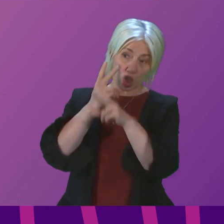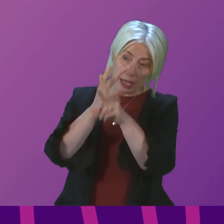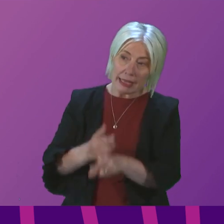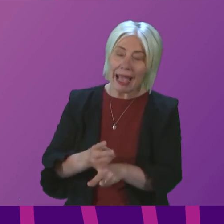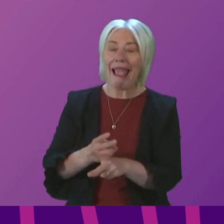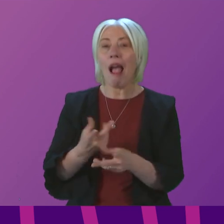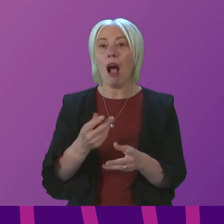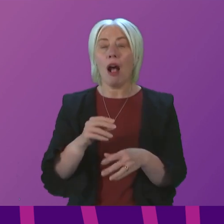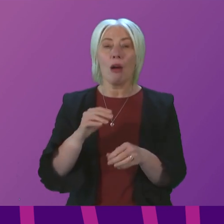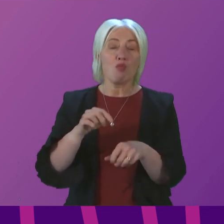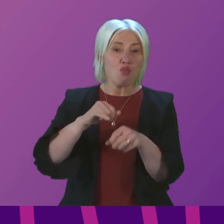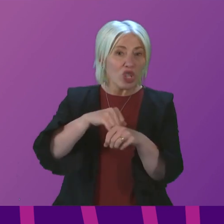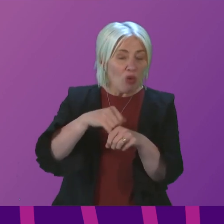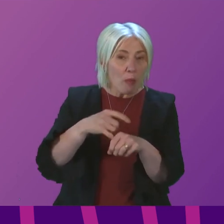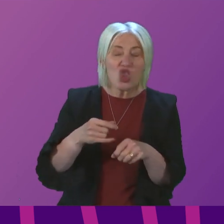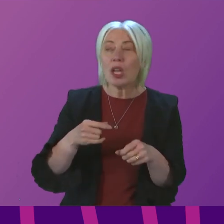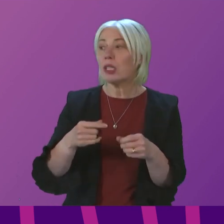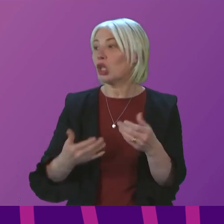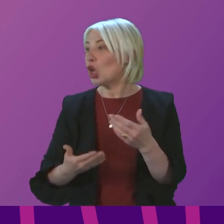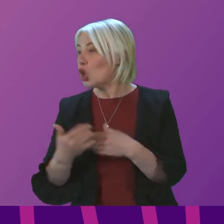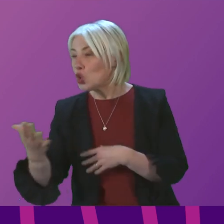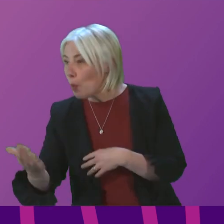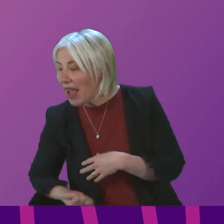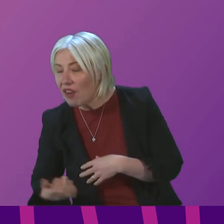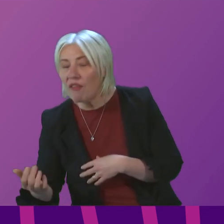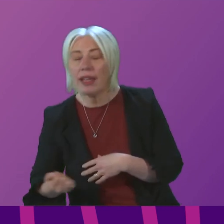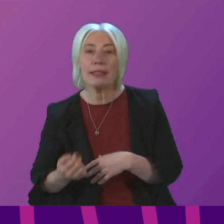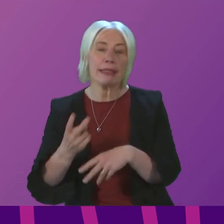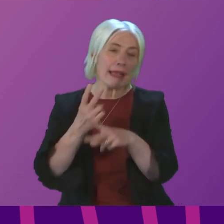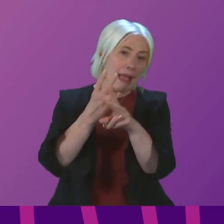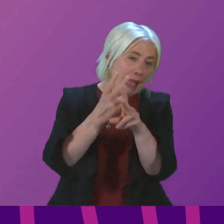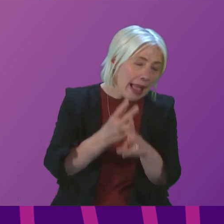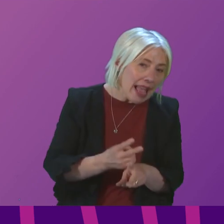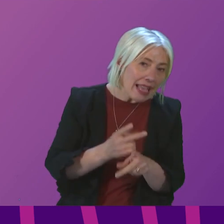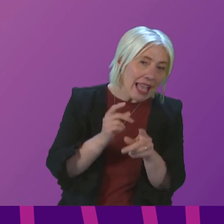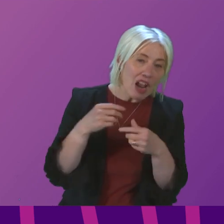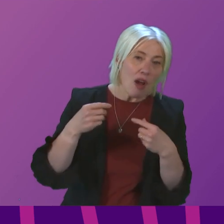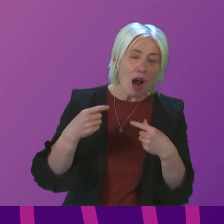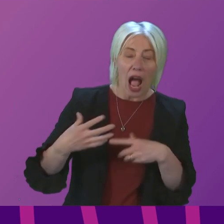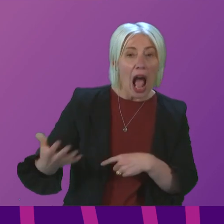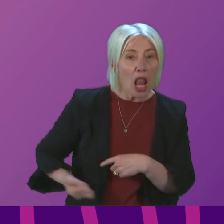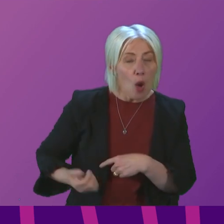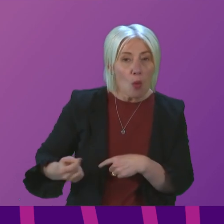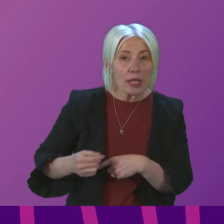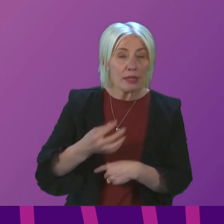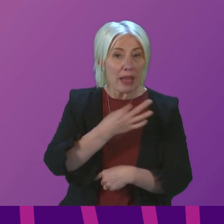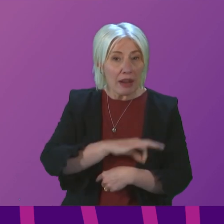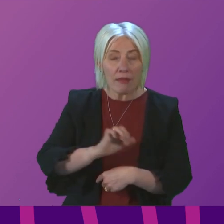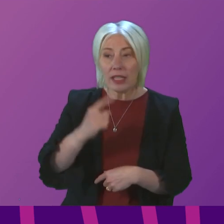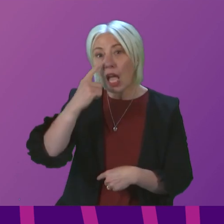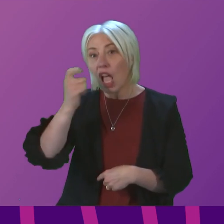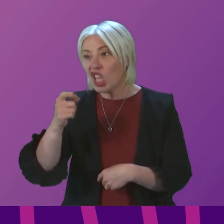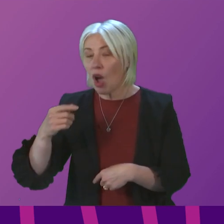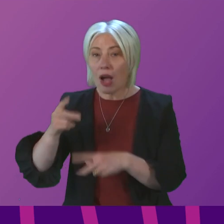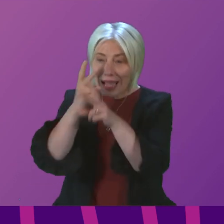Scottish child payment. We've got new benefits, the carers allowing supplement, young carers grant,